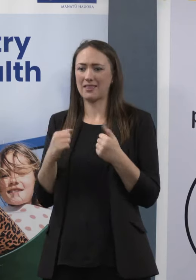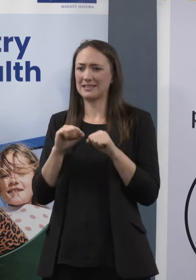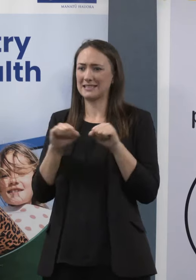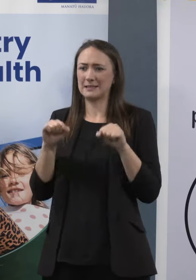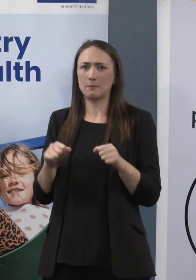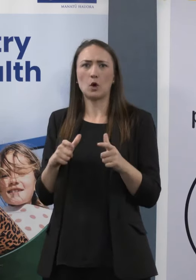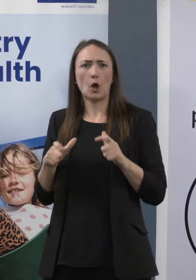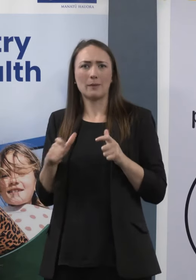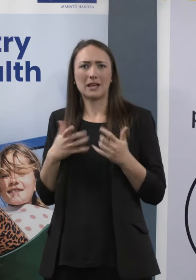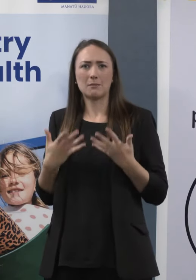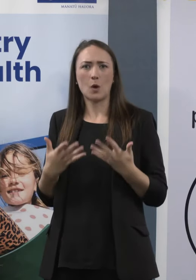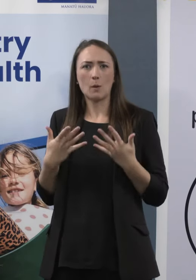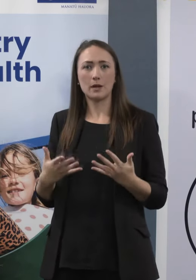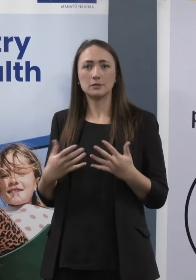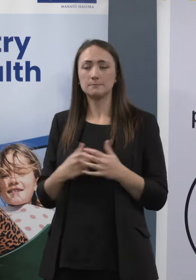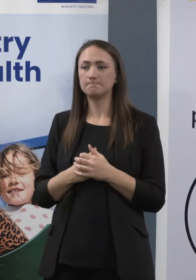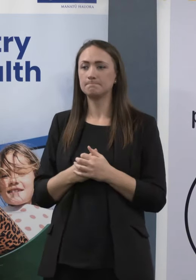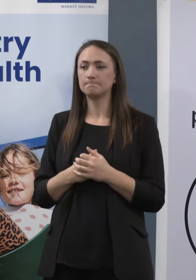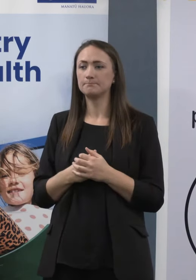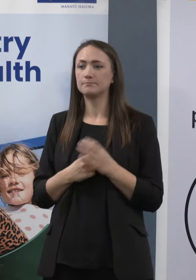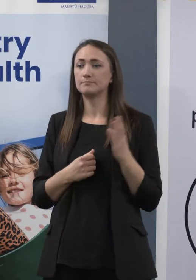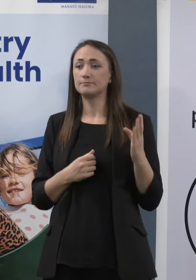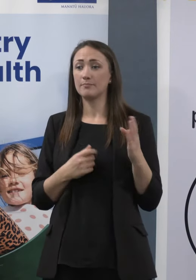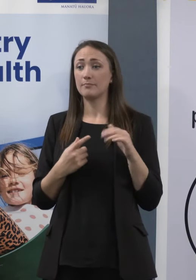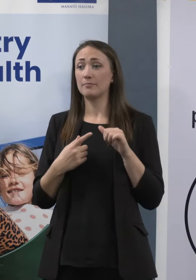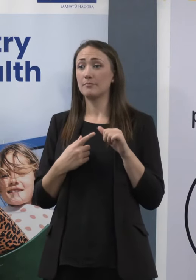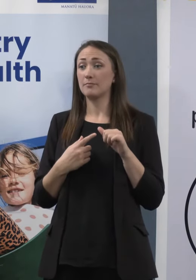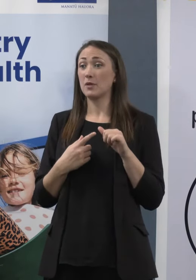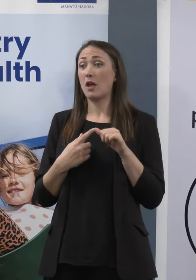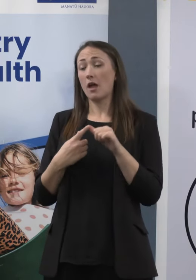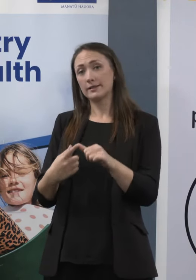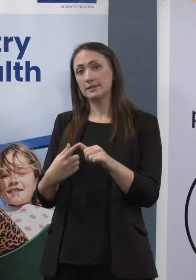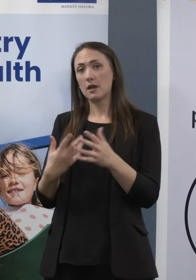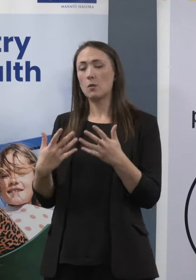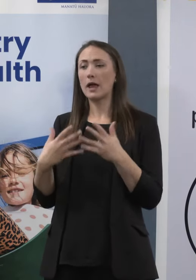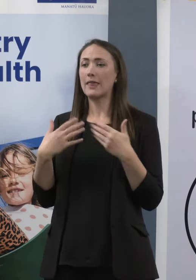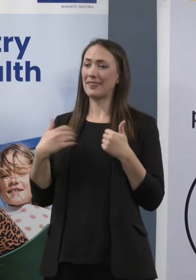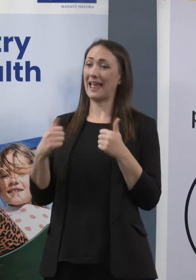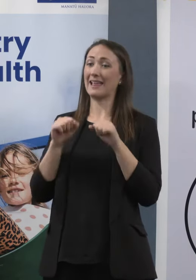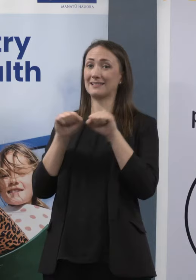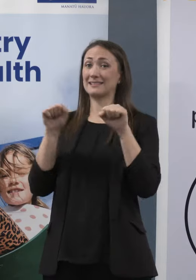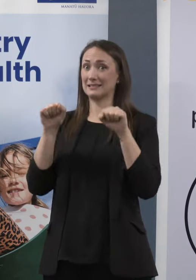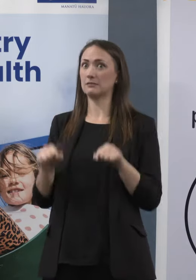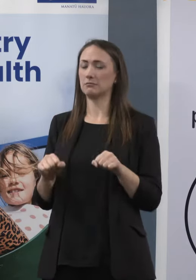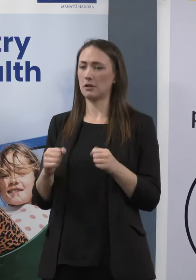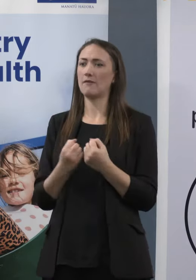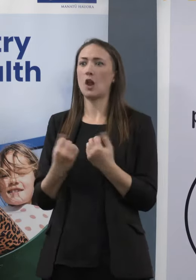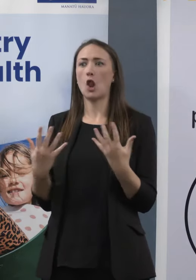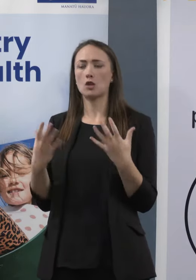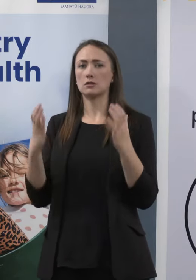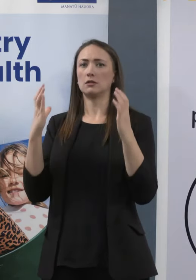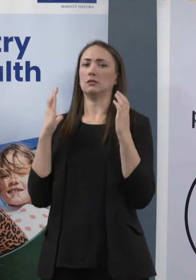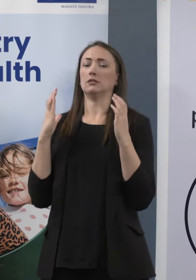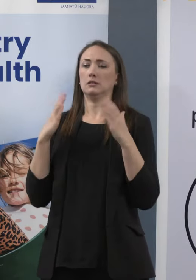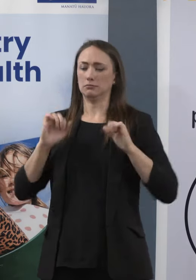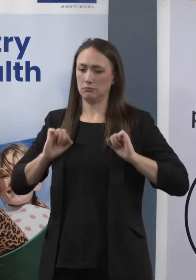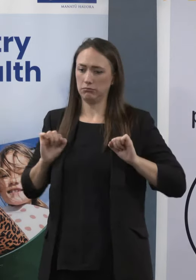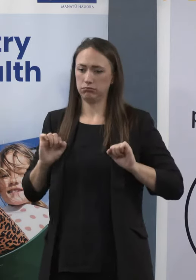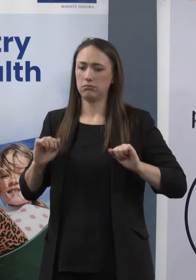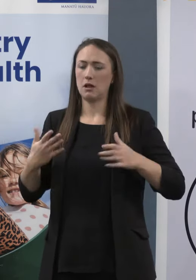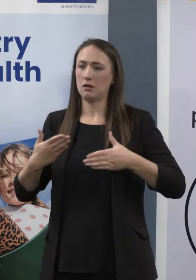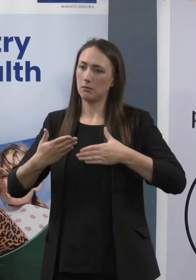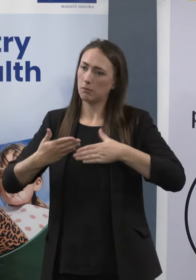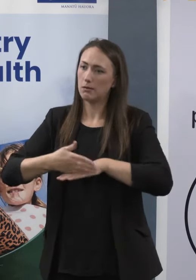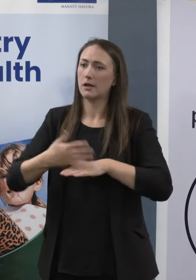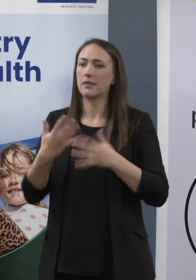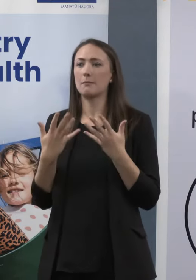Well, the health system is under a lot of pressure. It does wax and wane a little bit. For example, I